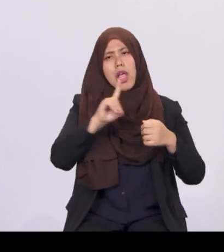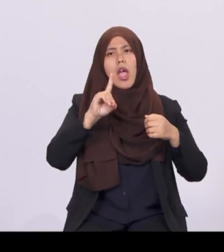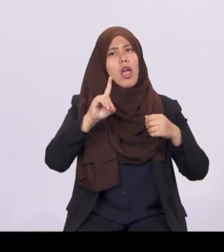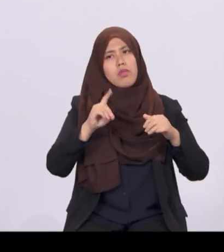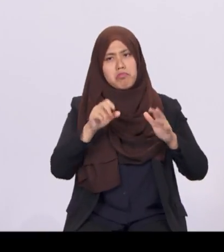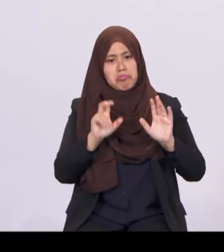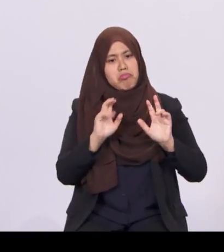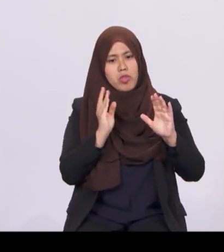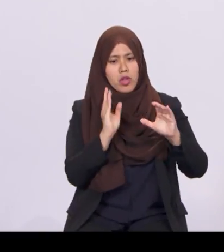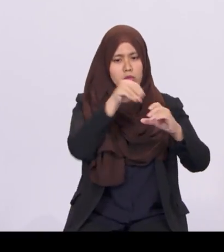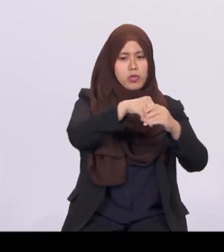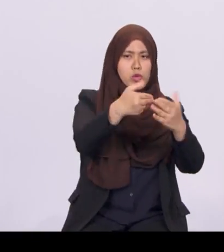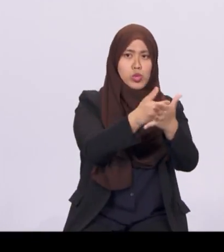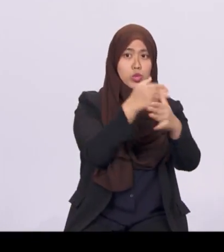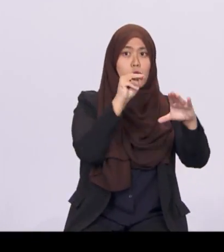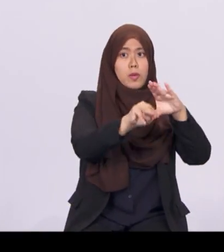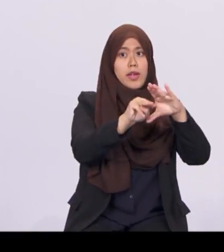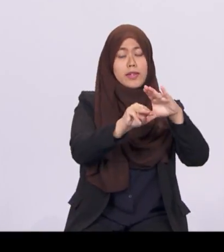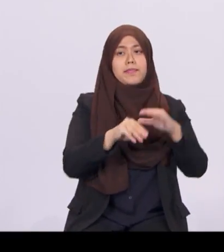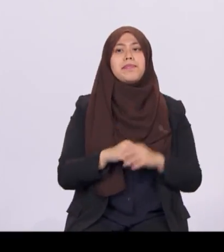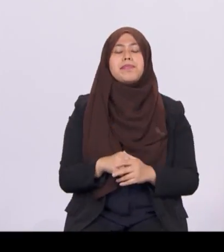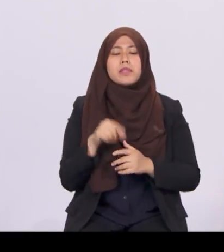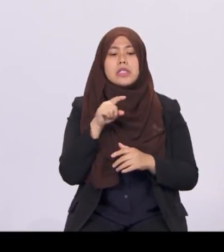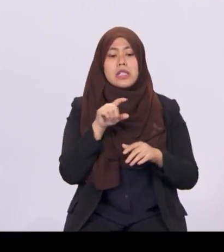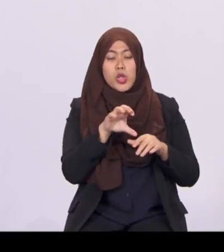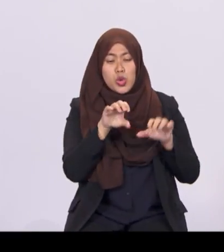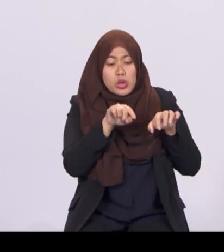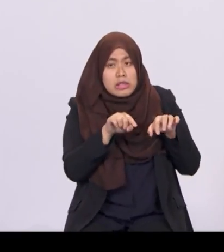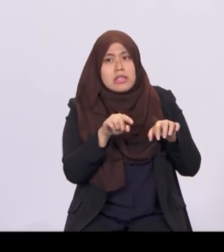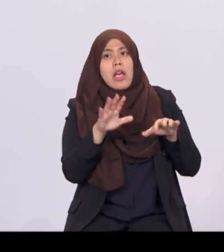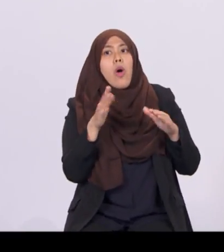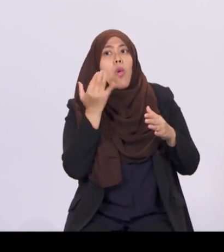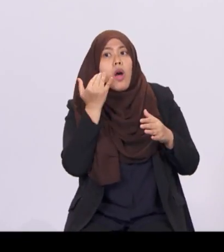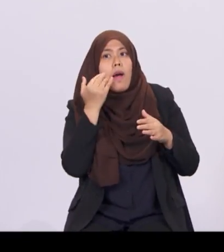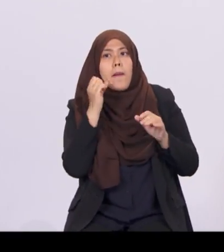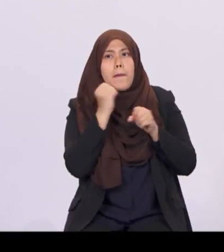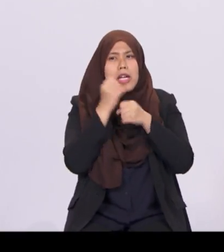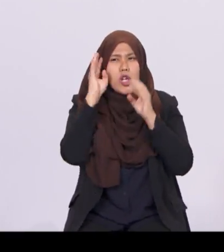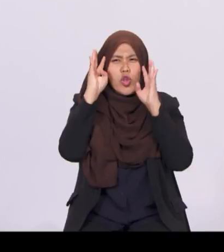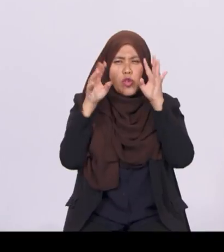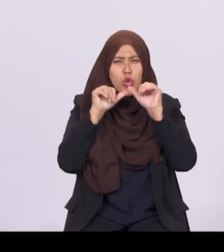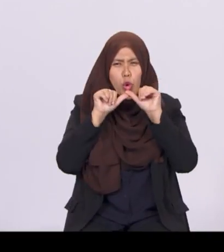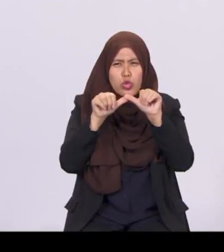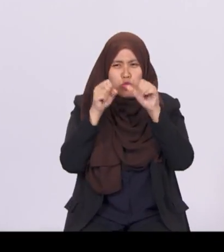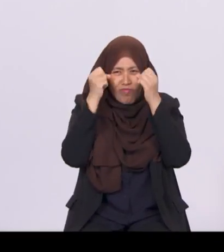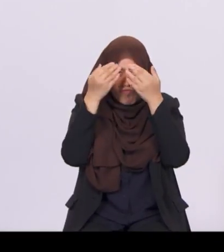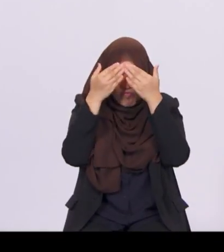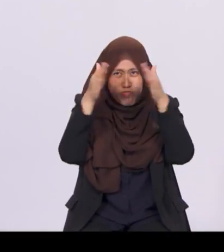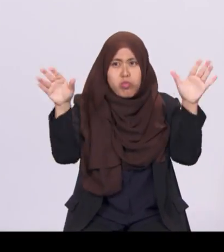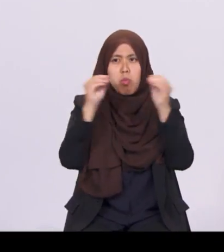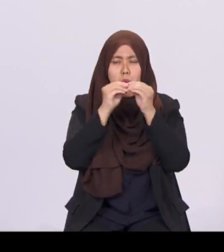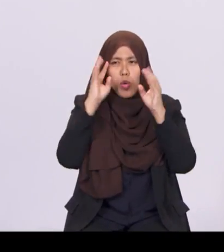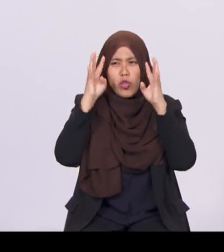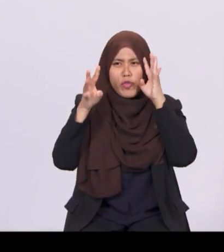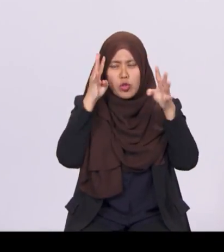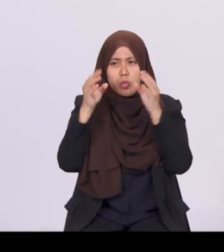To do this, we must make innovation pervasive in our economy, develop deep capabilities in our firms and workers,